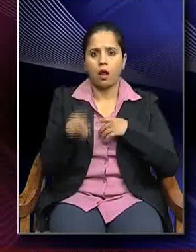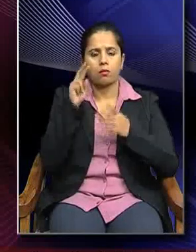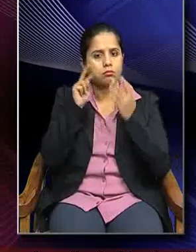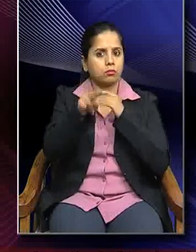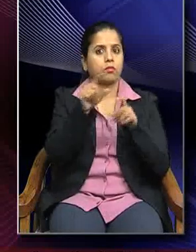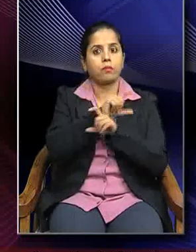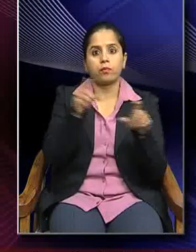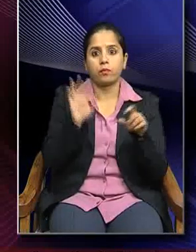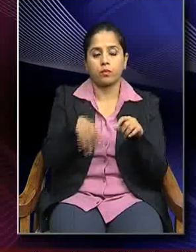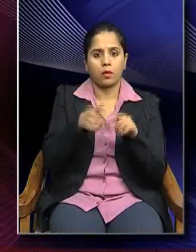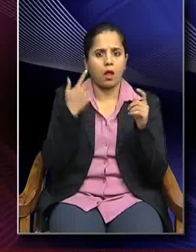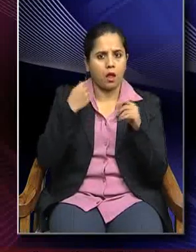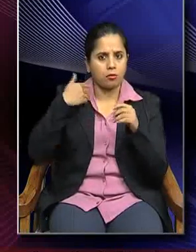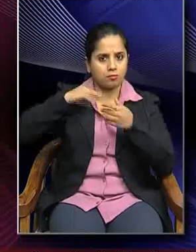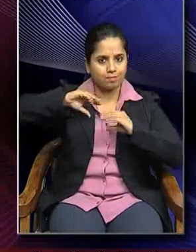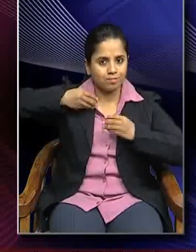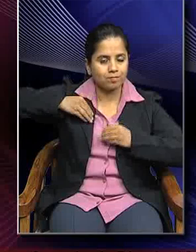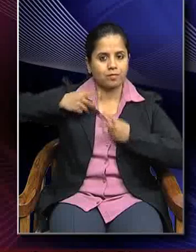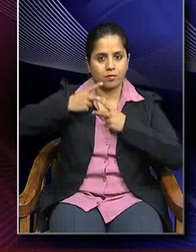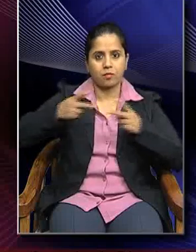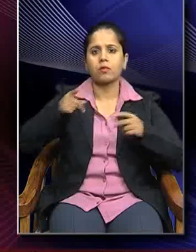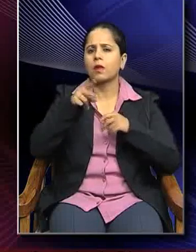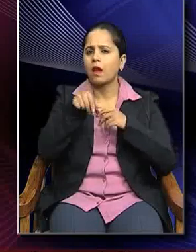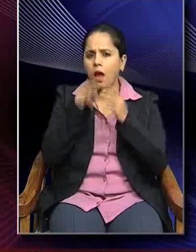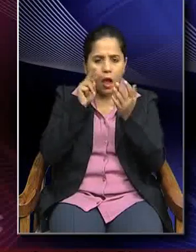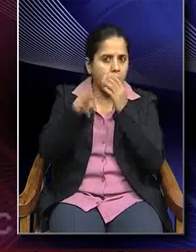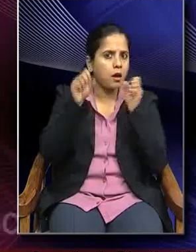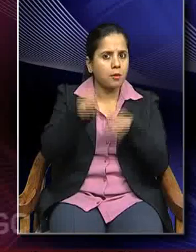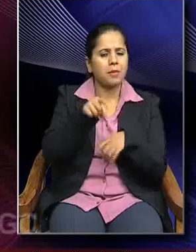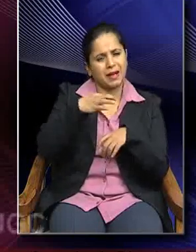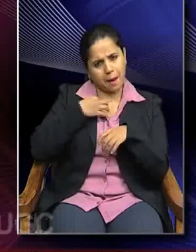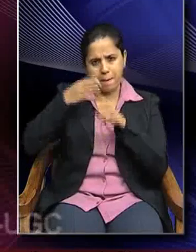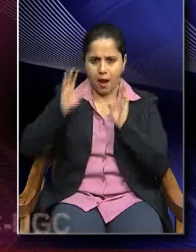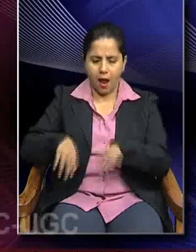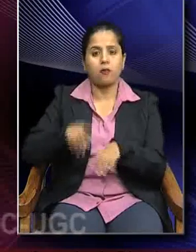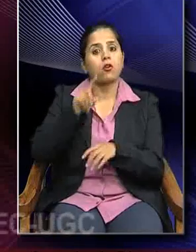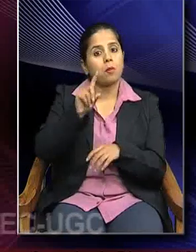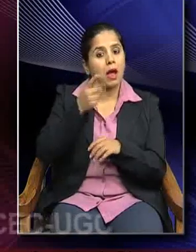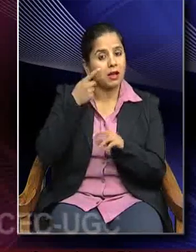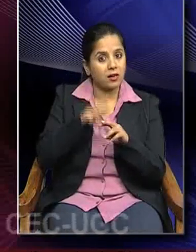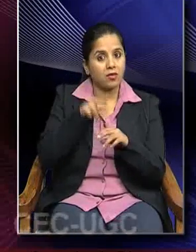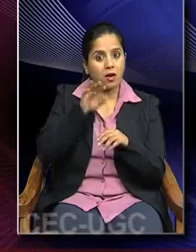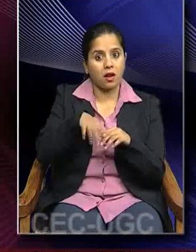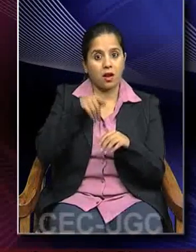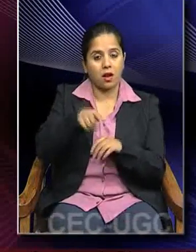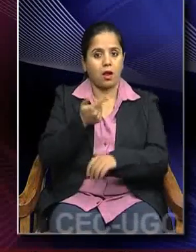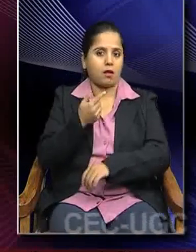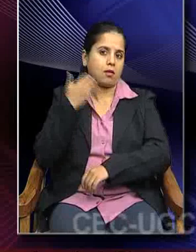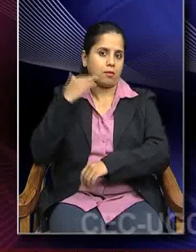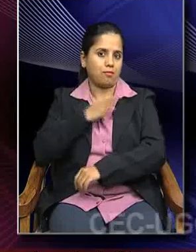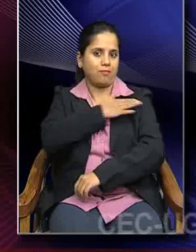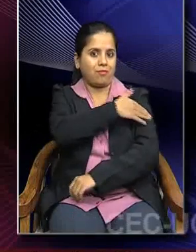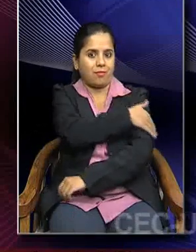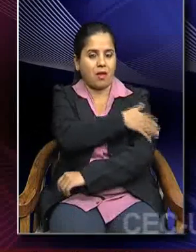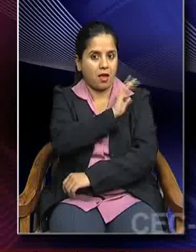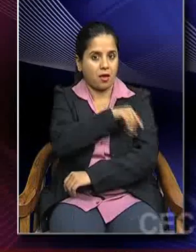with several folds and transparent in the sense that although it is a cloth, but if it is hiding a muscle, say biceps